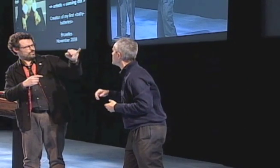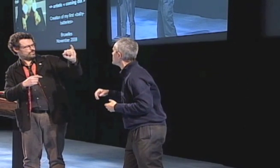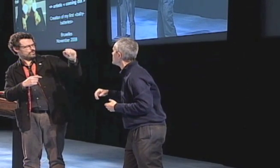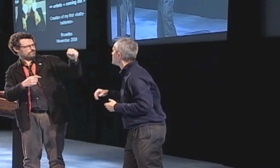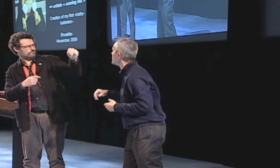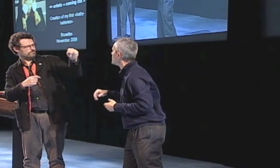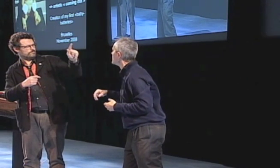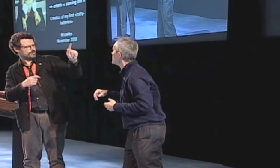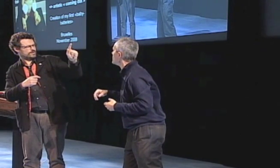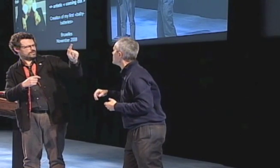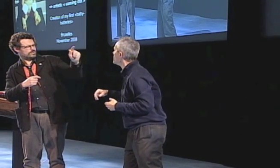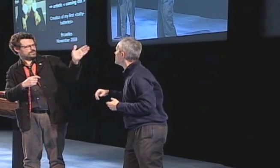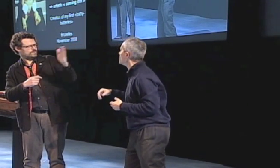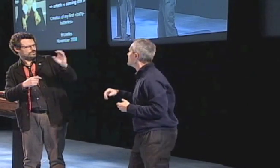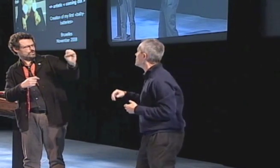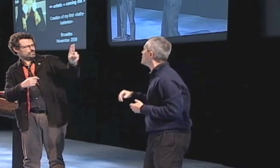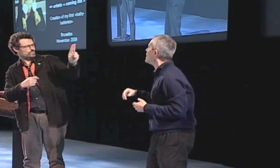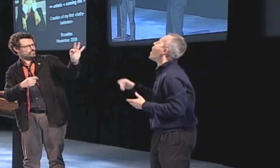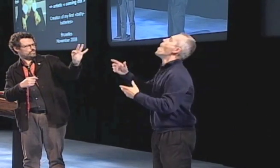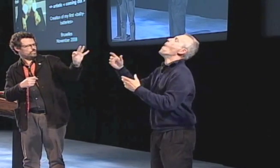creative expression.